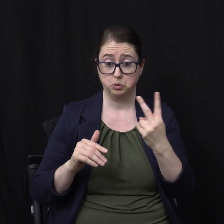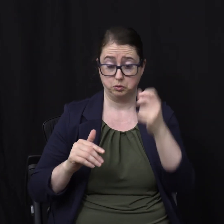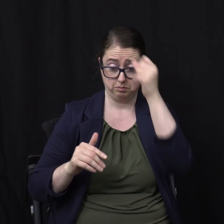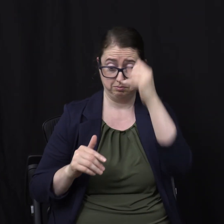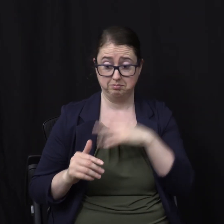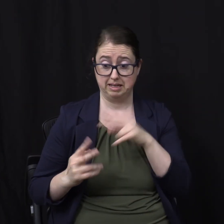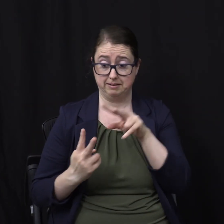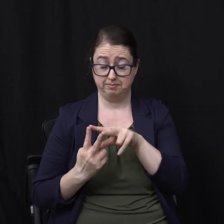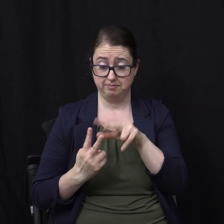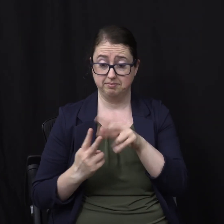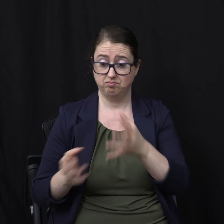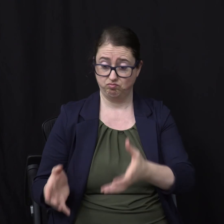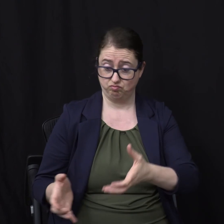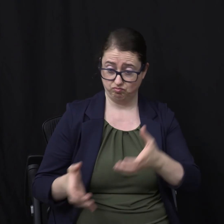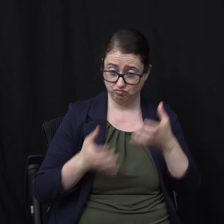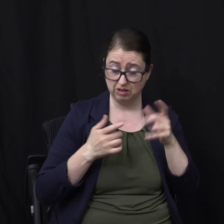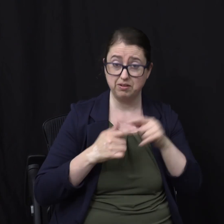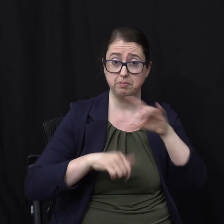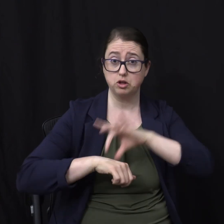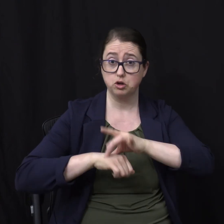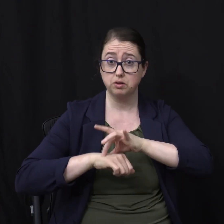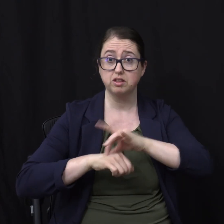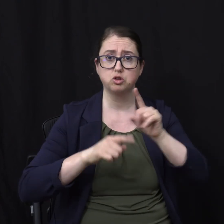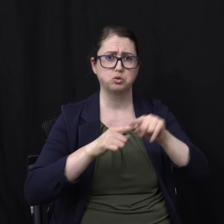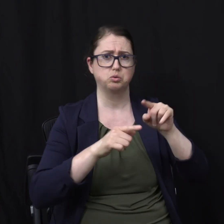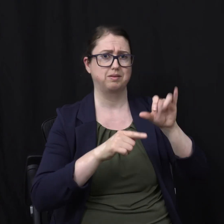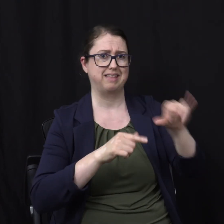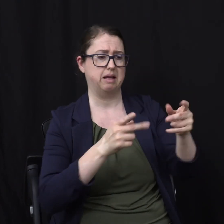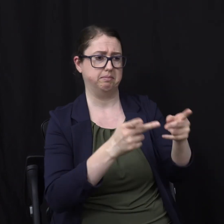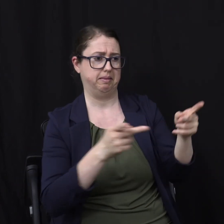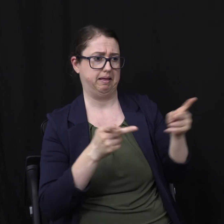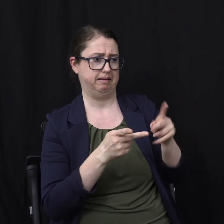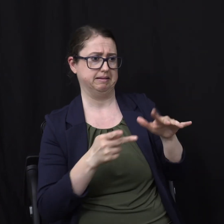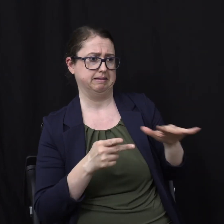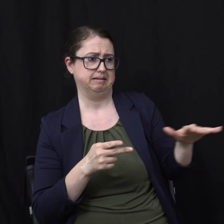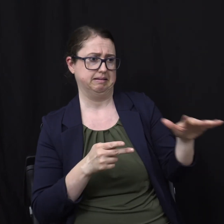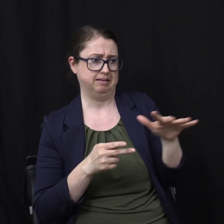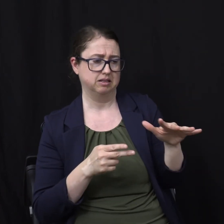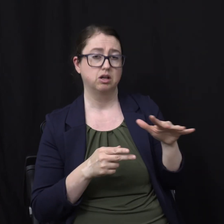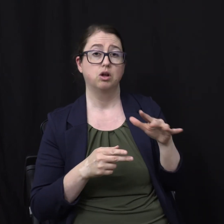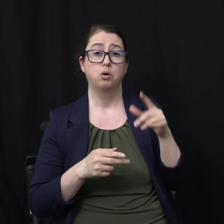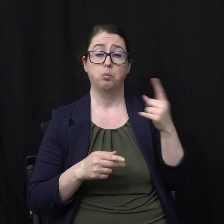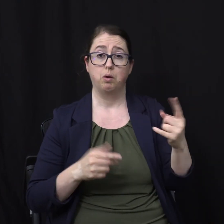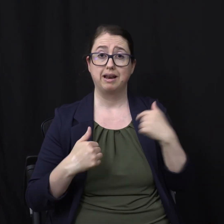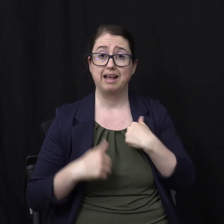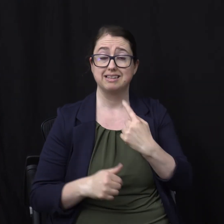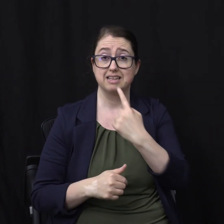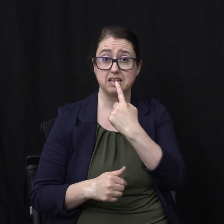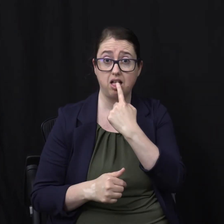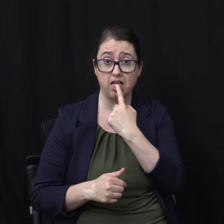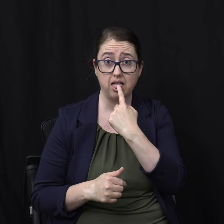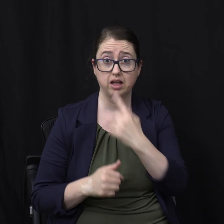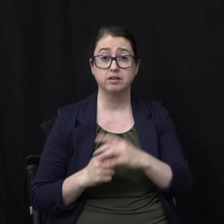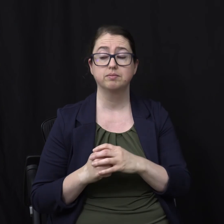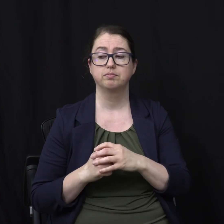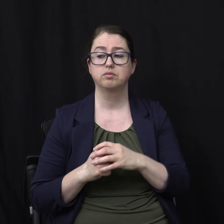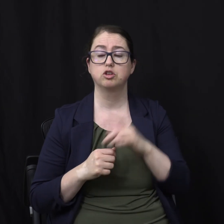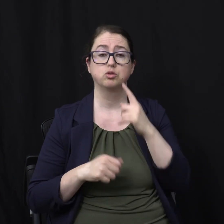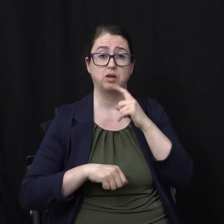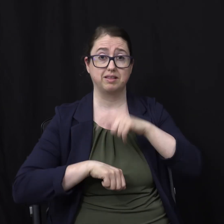When they die From the earth To this place And so they're there bodily One of them has a tongue Okay so you're alive While dead